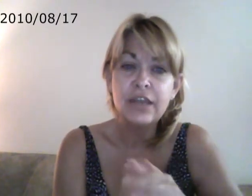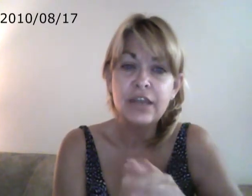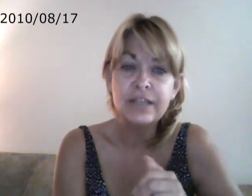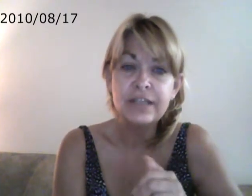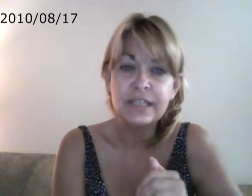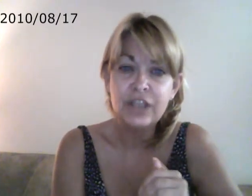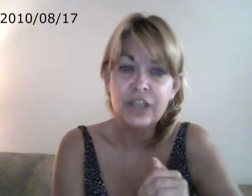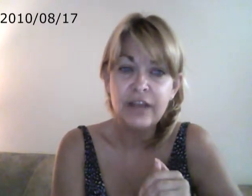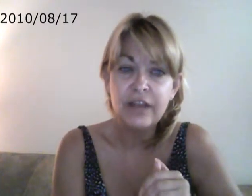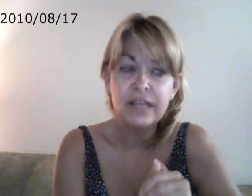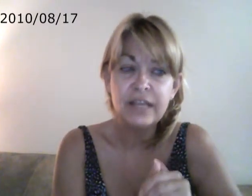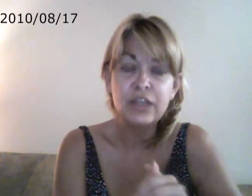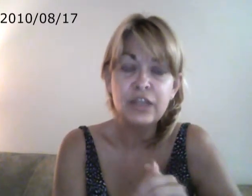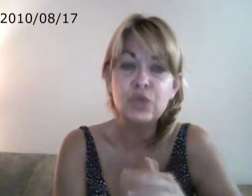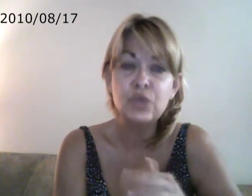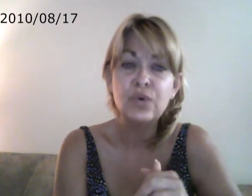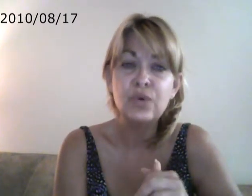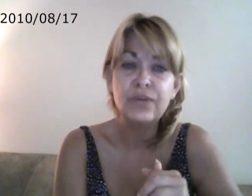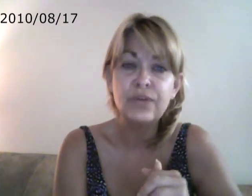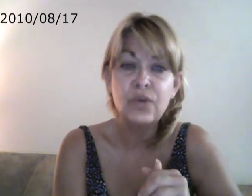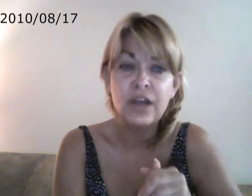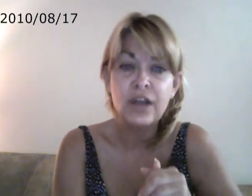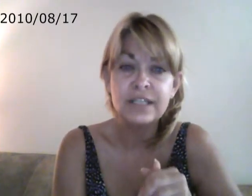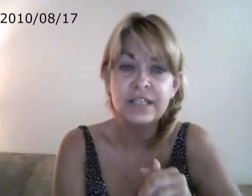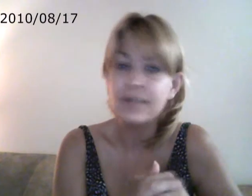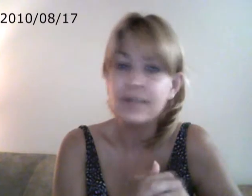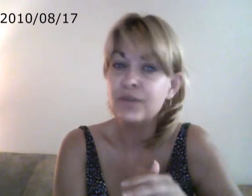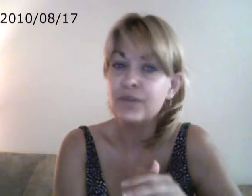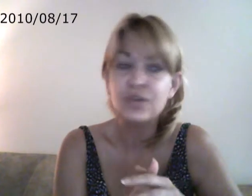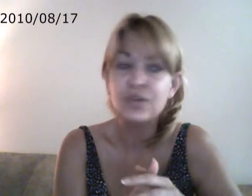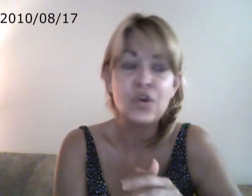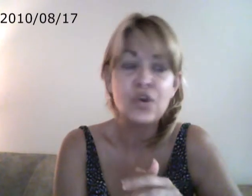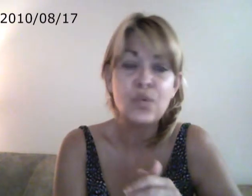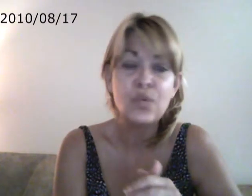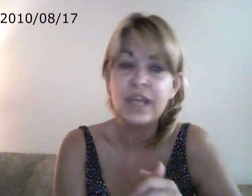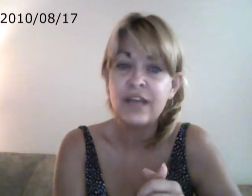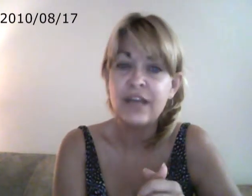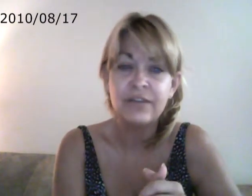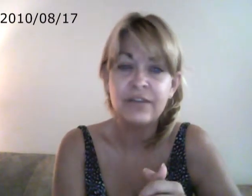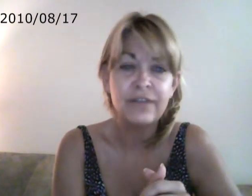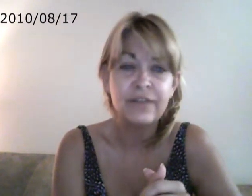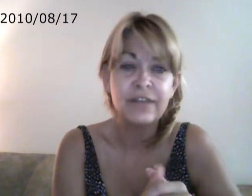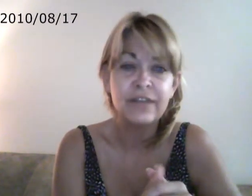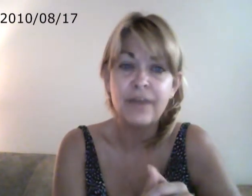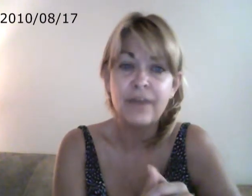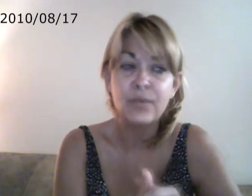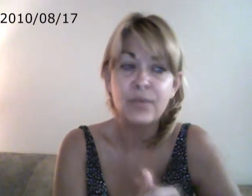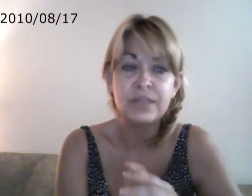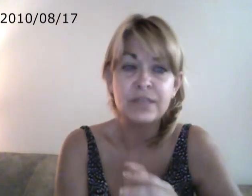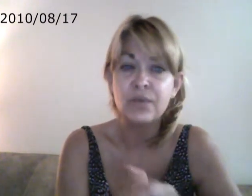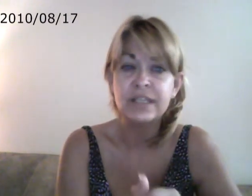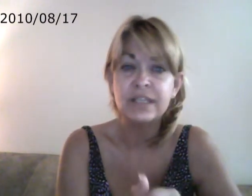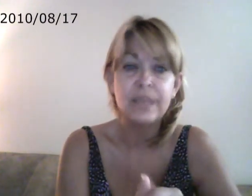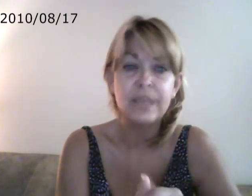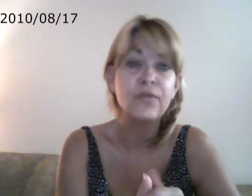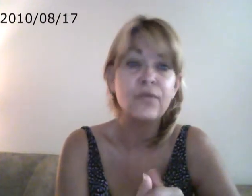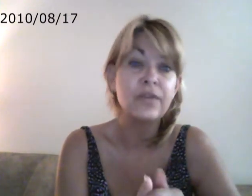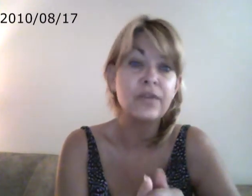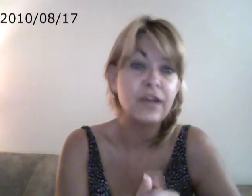autistic child. And the cure for autism, there's no way in hell they'll ever give up what's important to them for the health